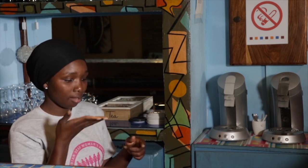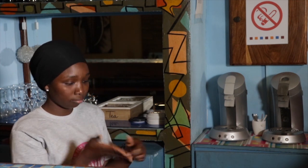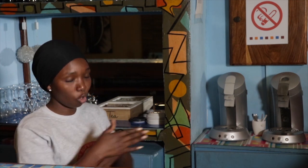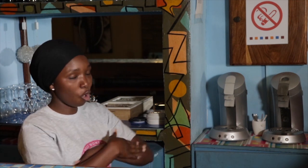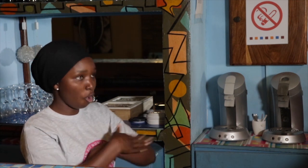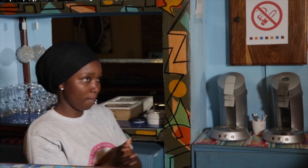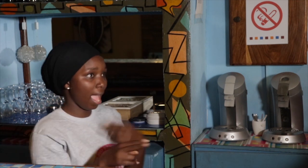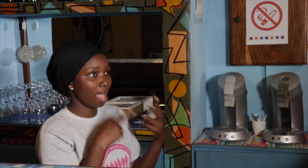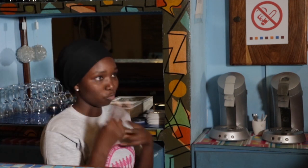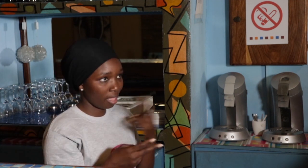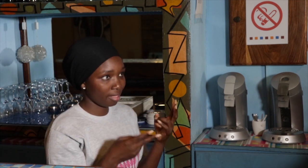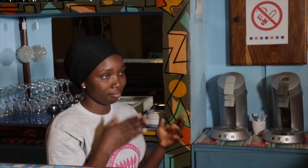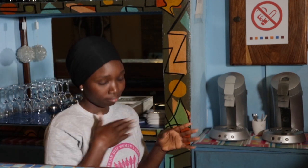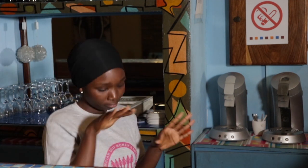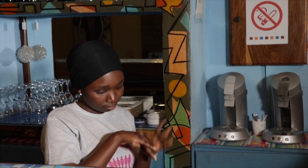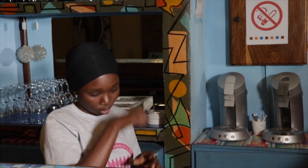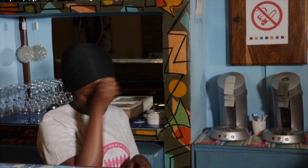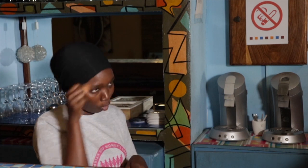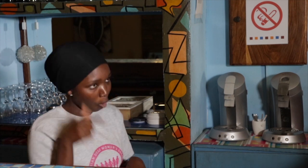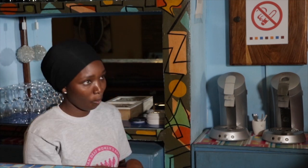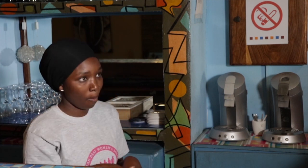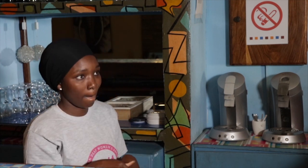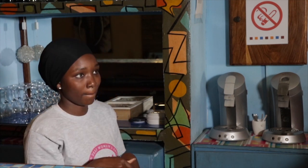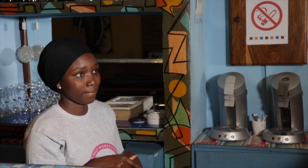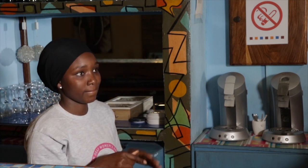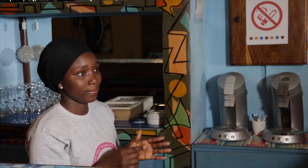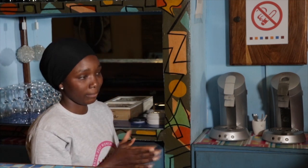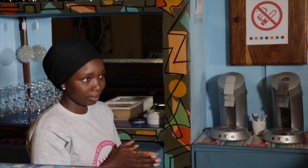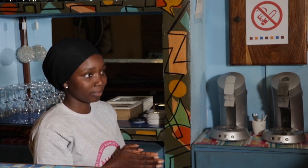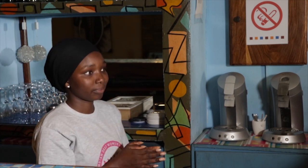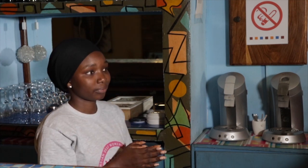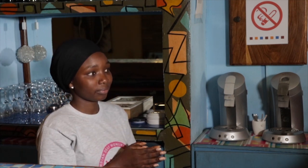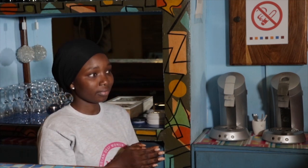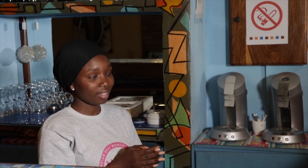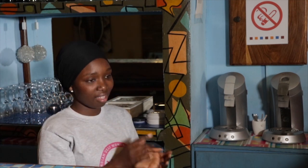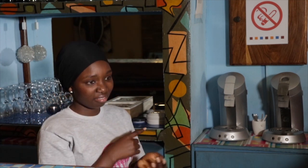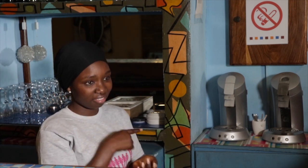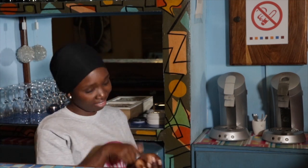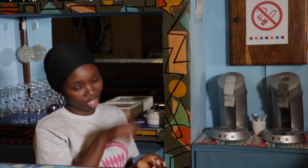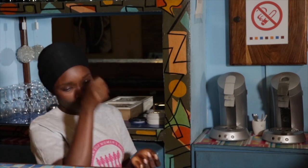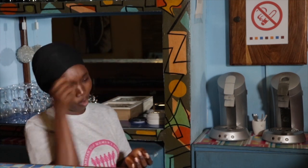was entirely depending on my family. And from the starting of this restaurant, I started work, I was employed here.